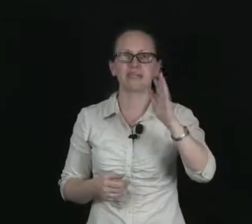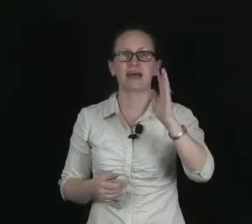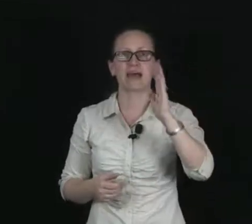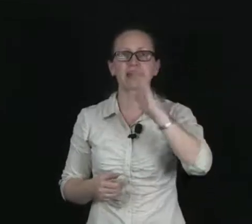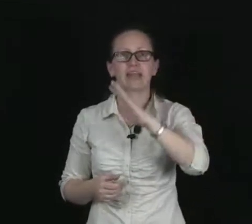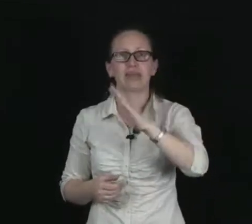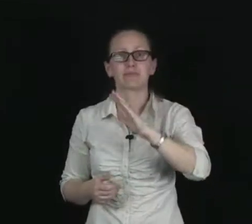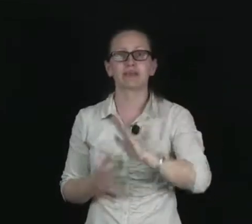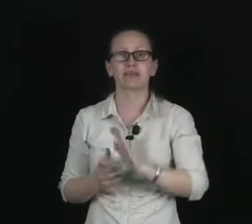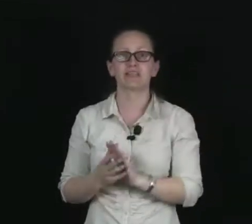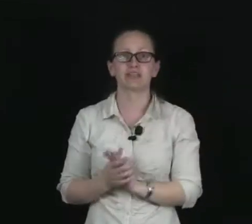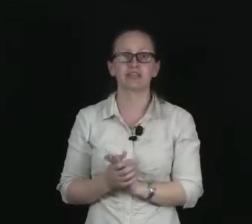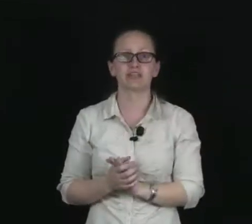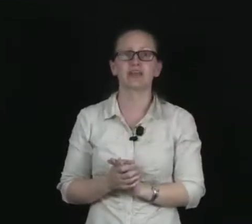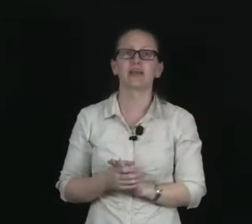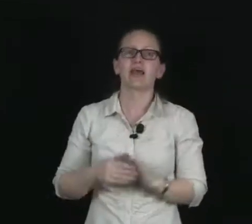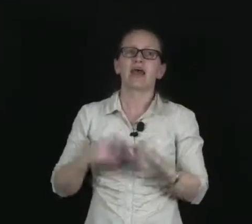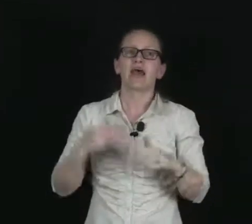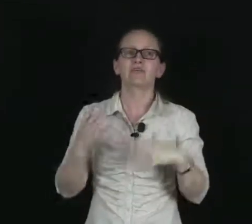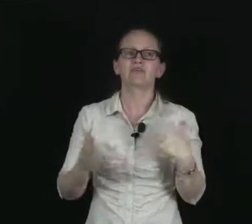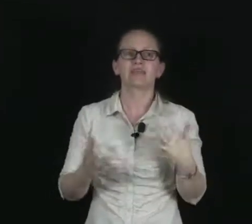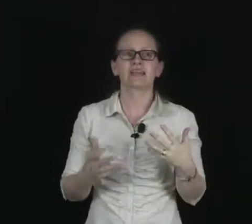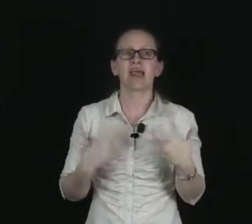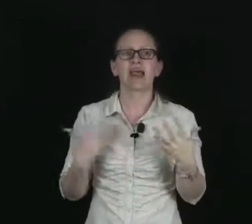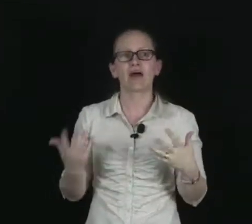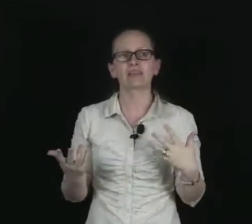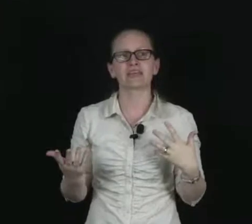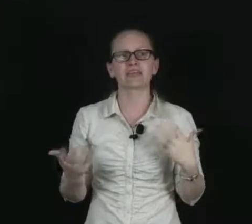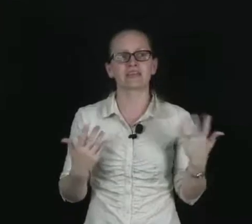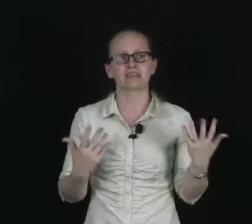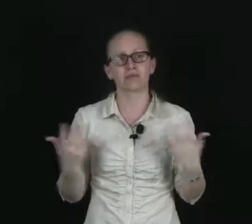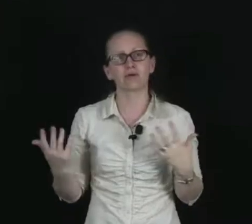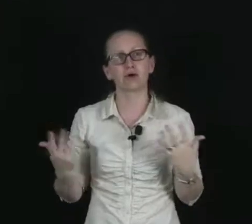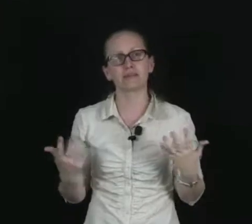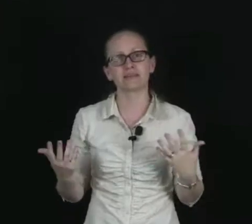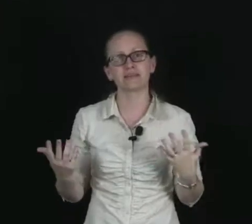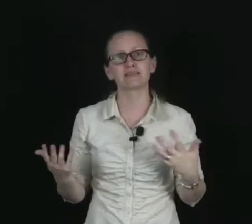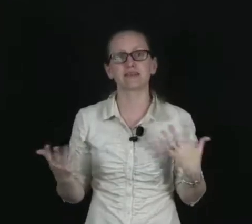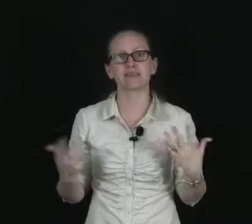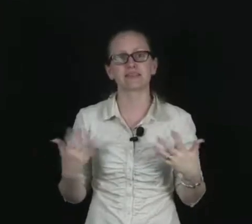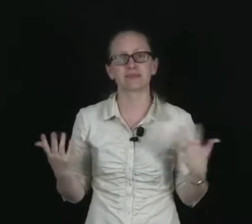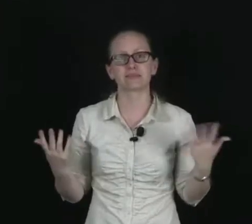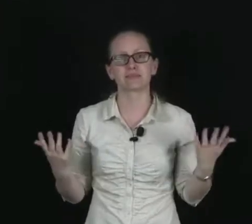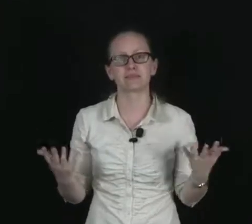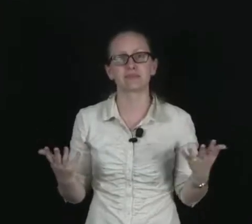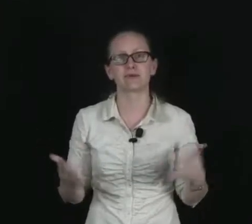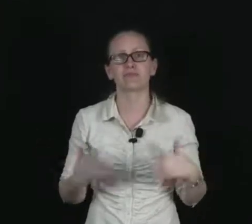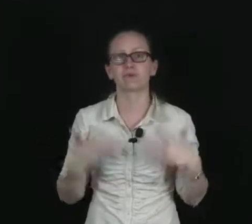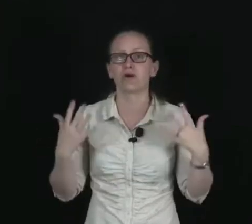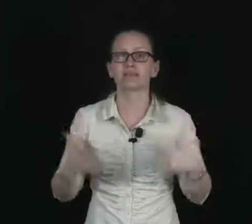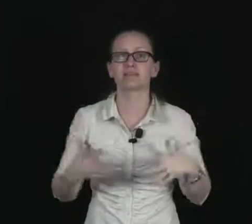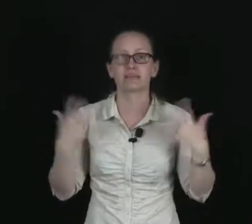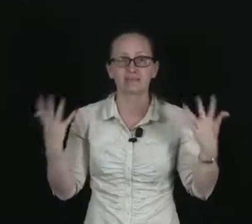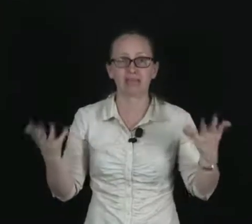beta and gamma radiation. And we've seen how these different properties makes them suitable for different